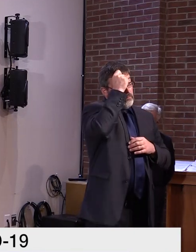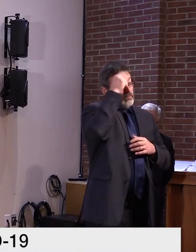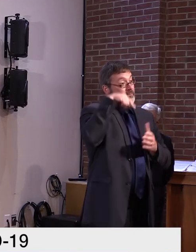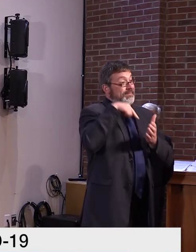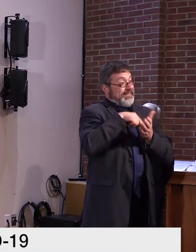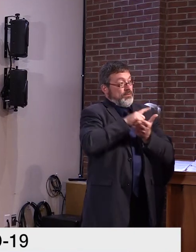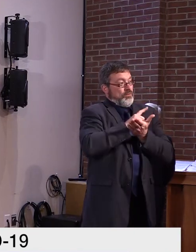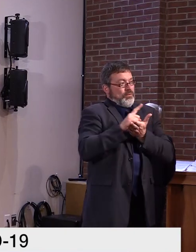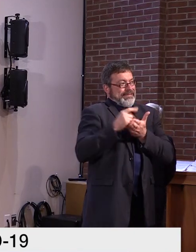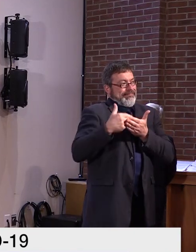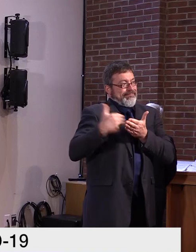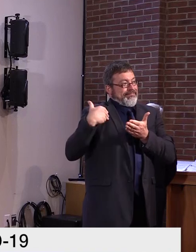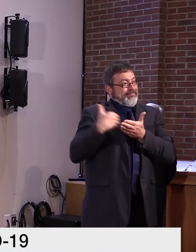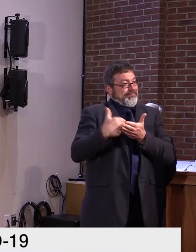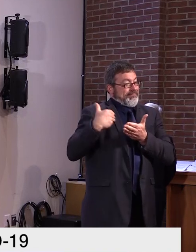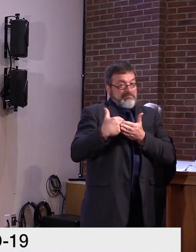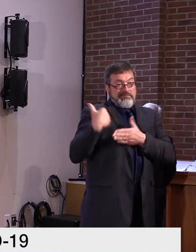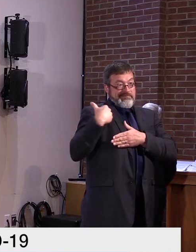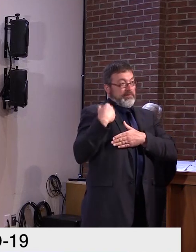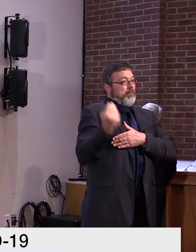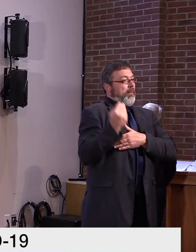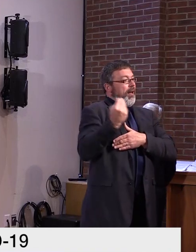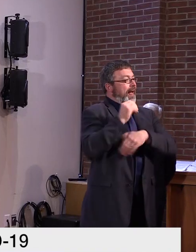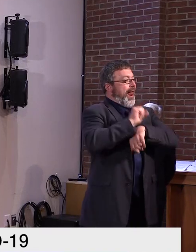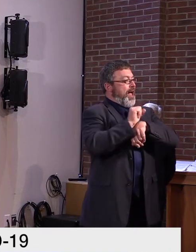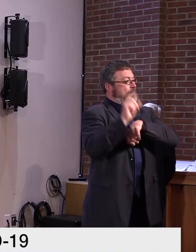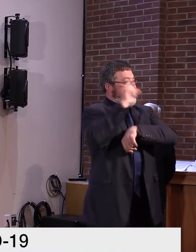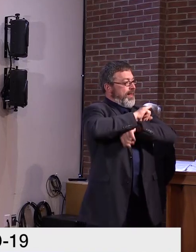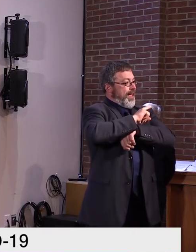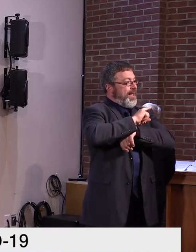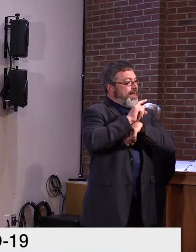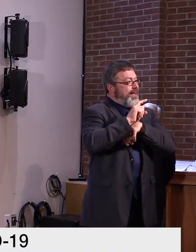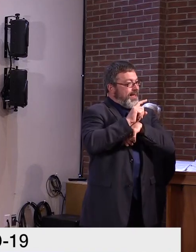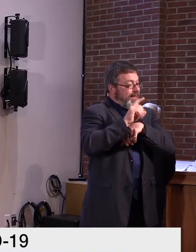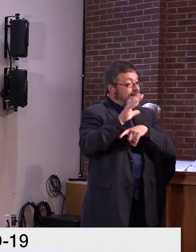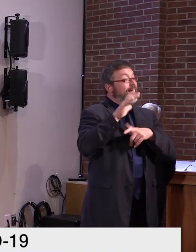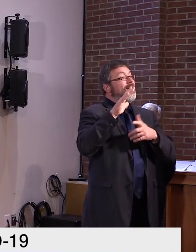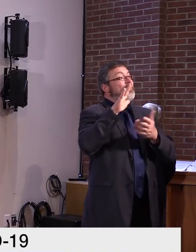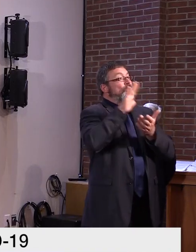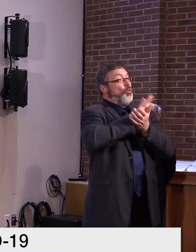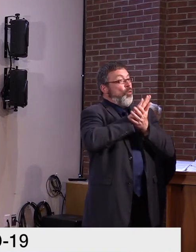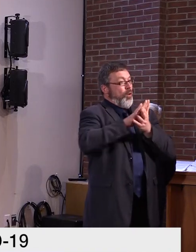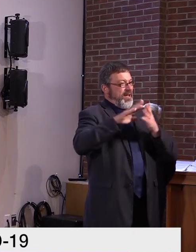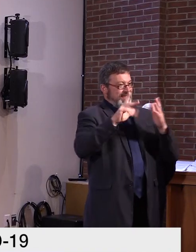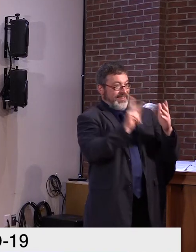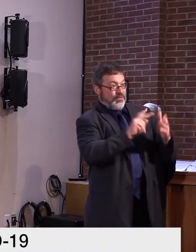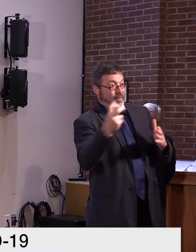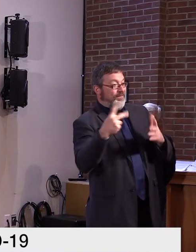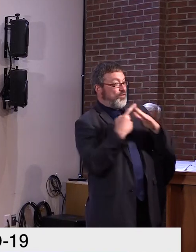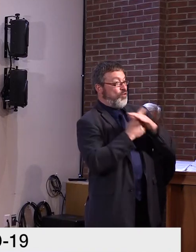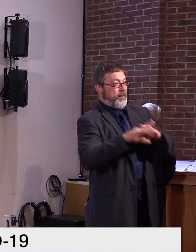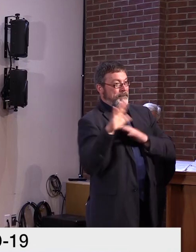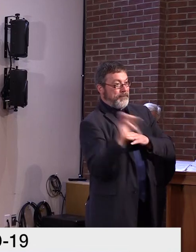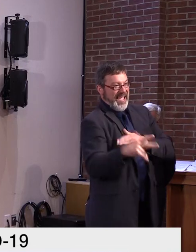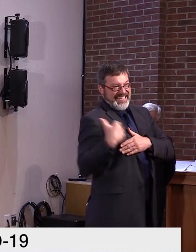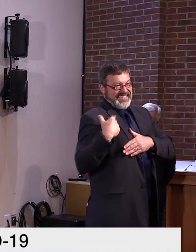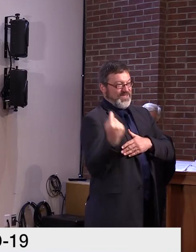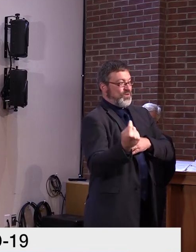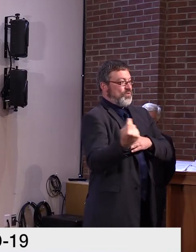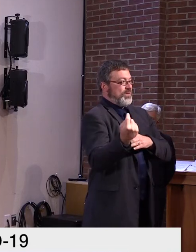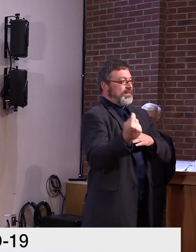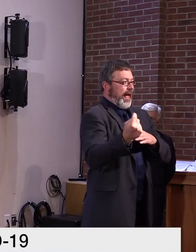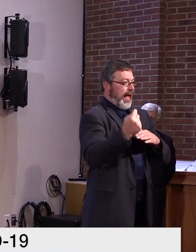next seven to ten day period. I'm happy to report that we have probably closed out and